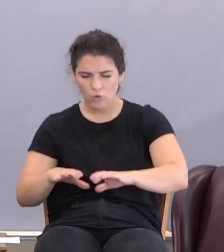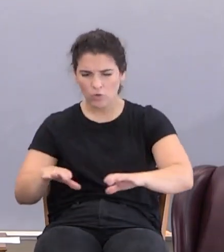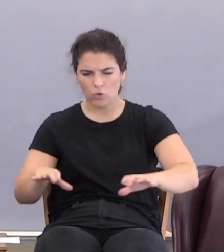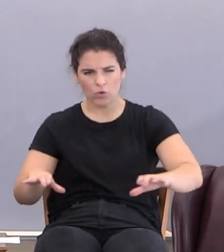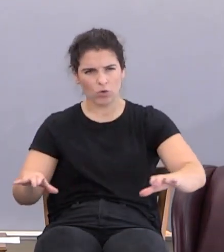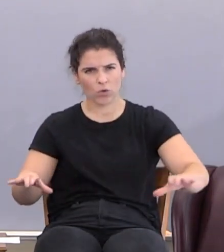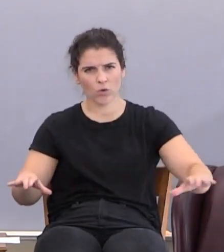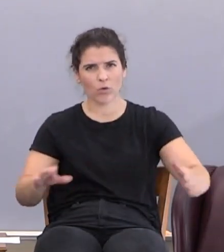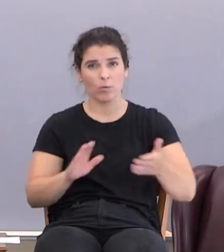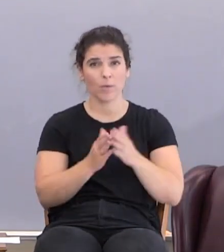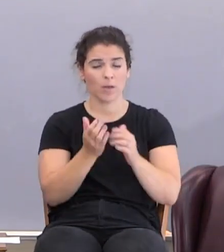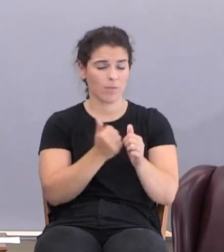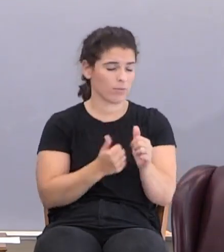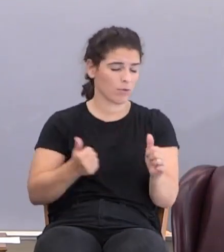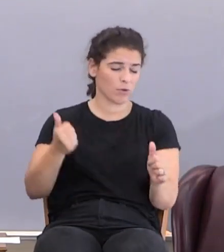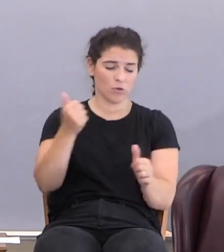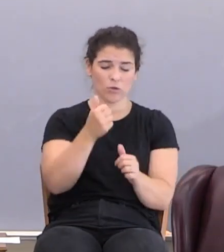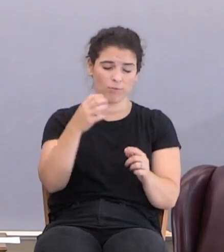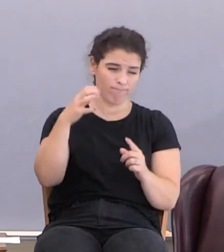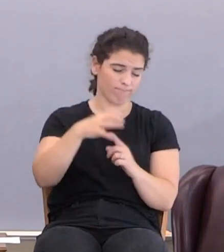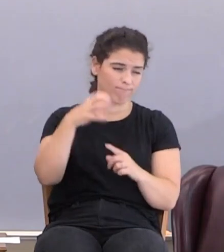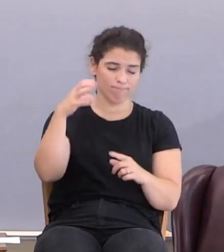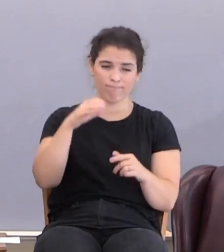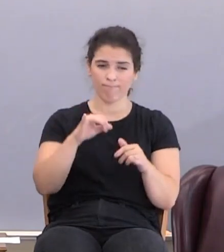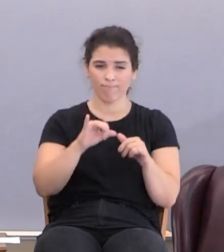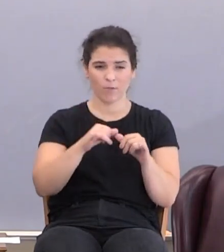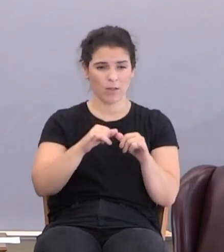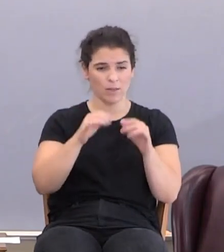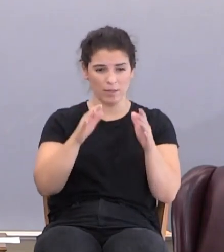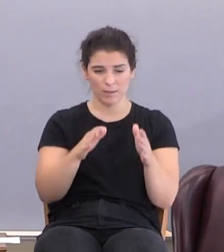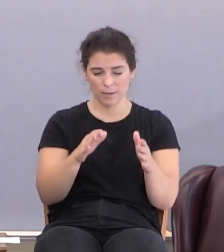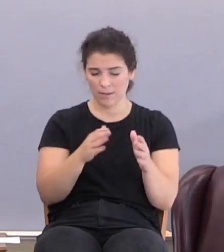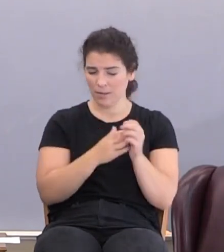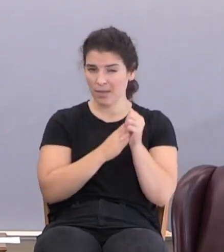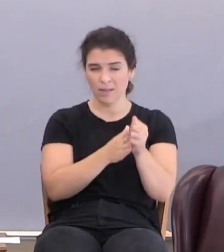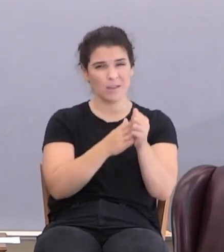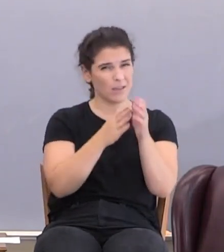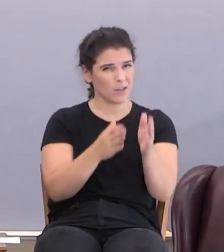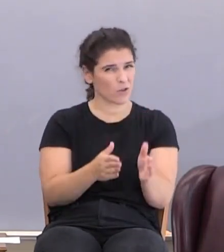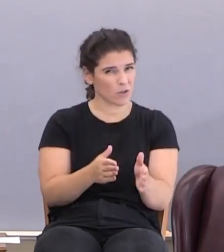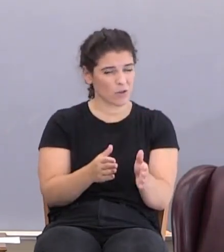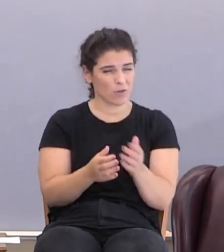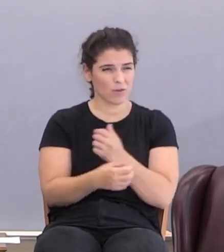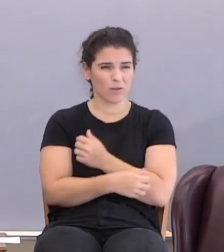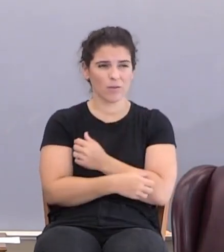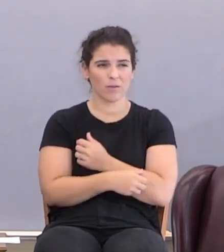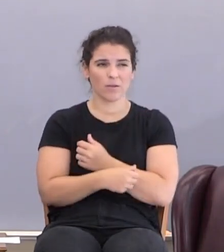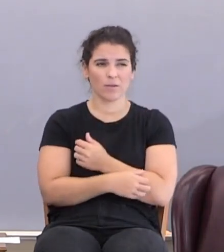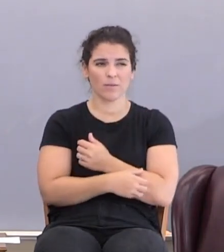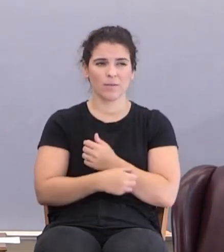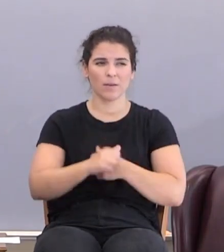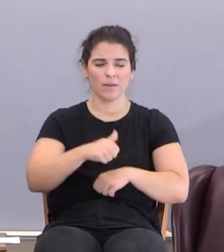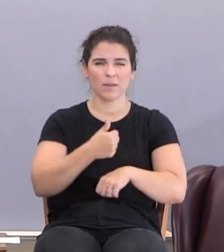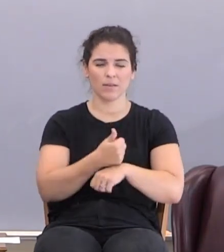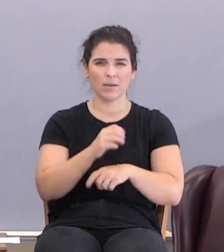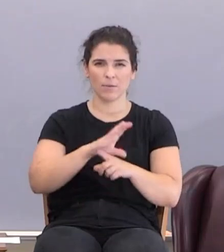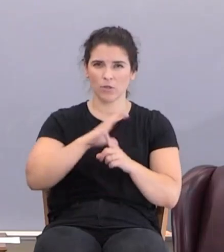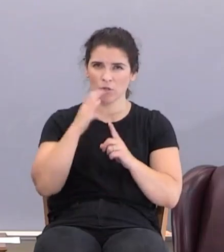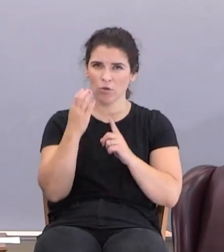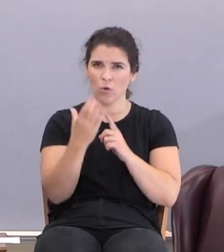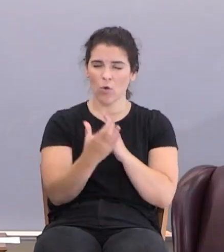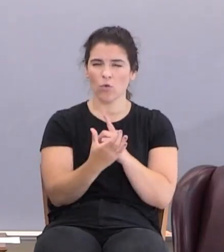He becomes a chief architect, a leader. And he establishes a culture.